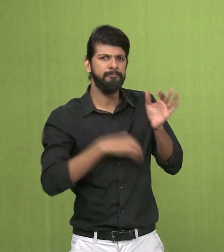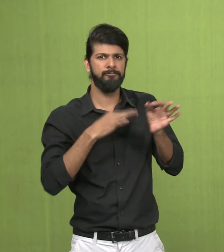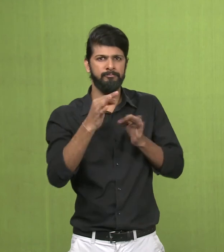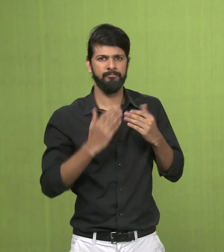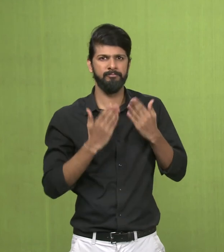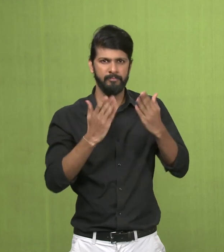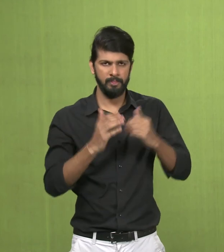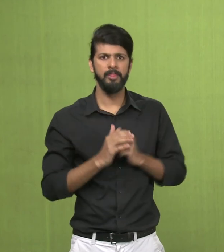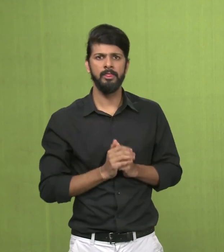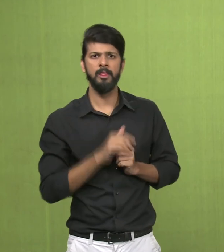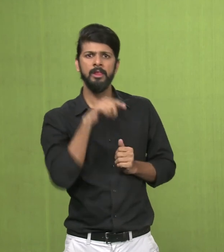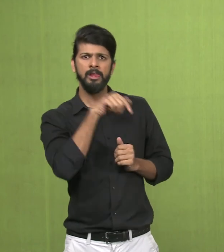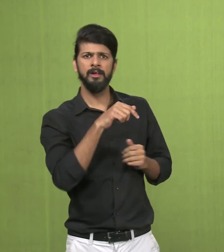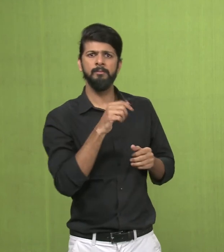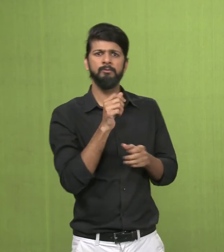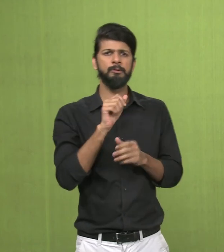Description of the Standing Buddha.